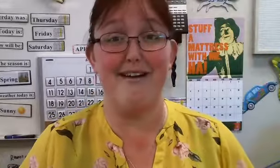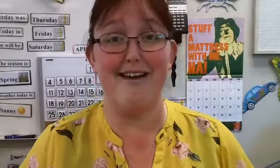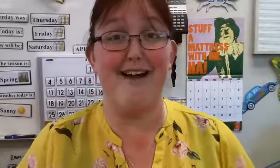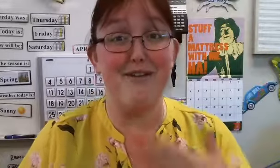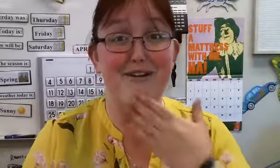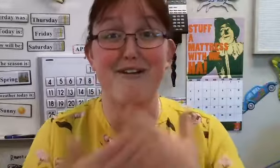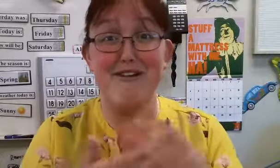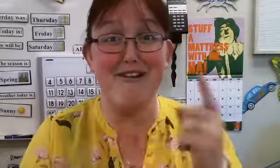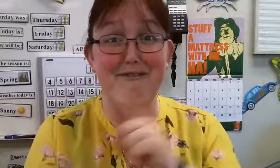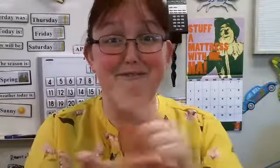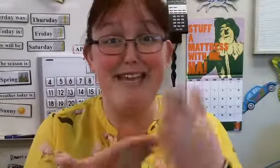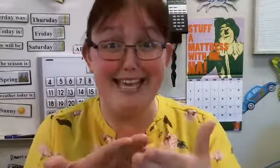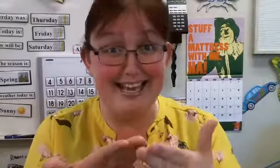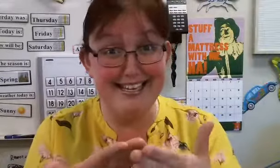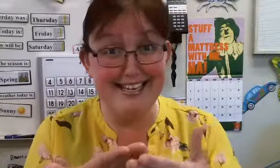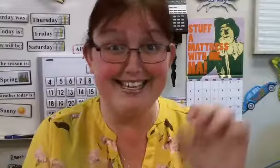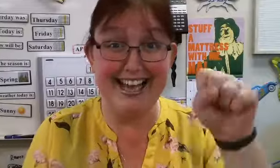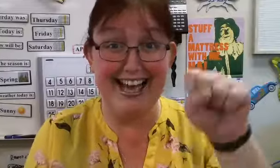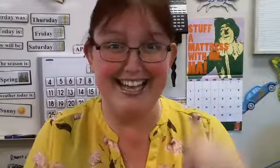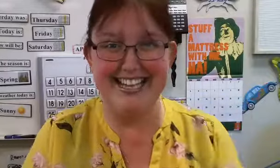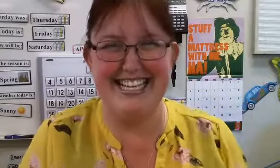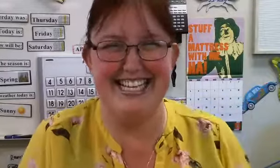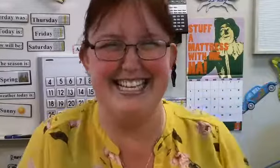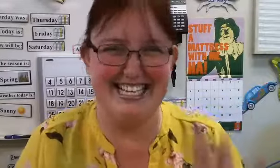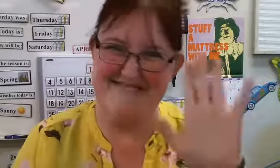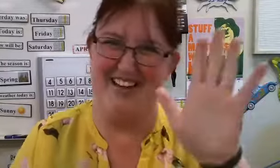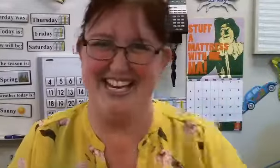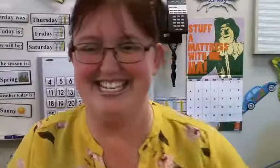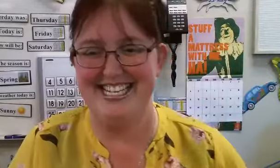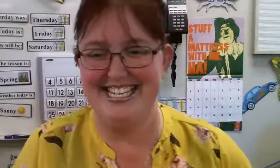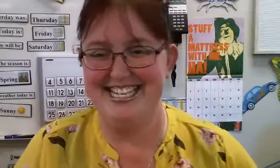have a good week. Yeah? Bye. Bye.